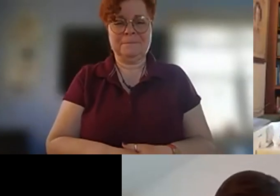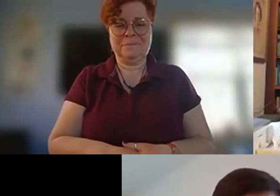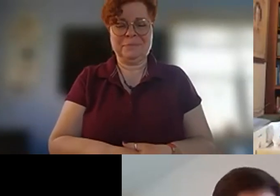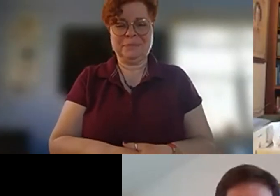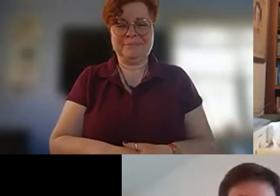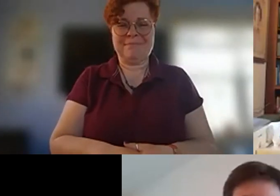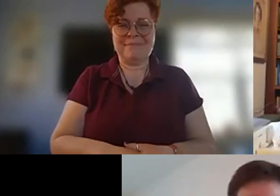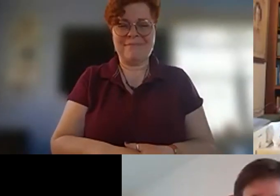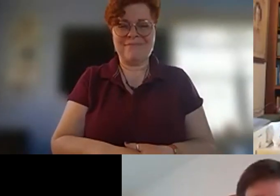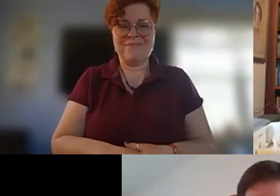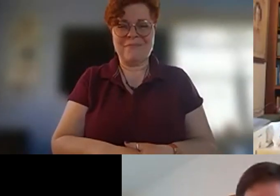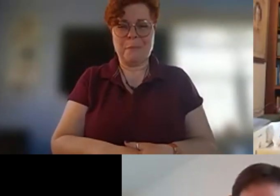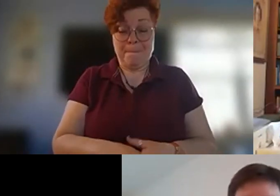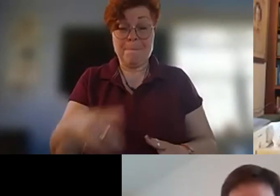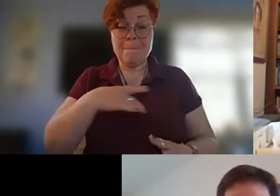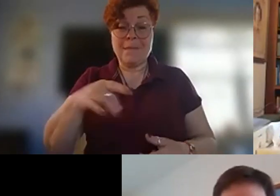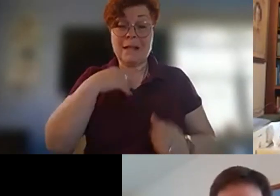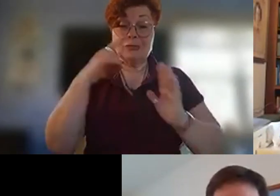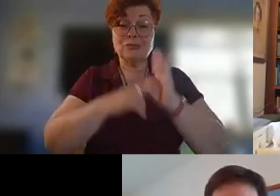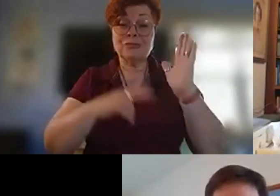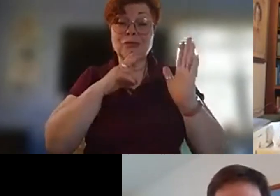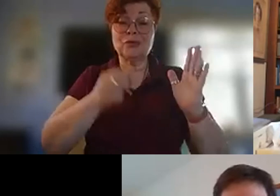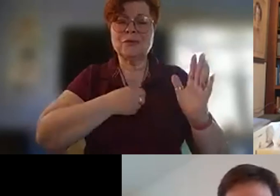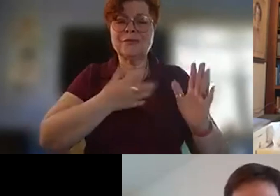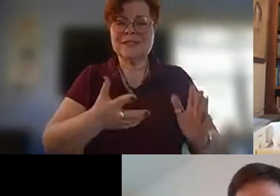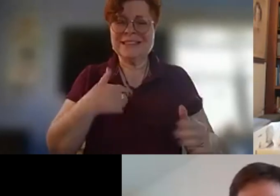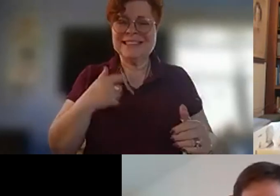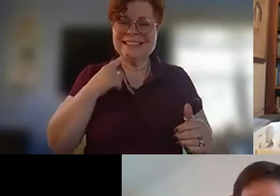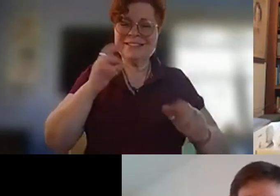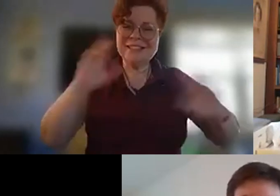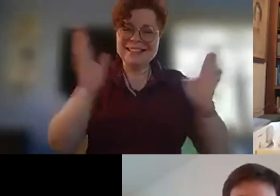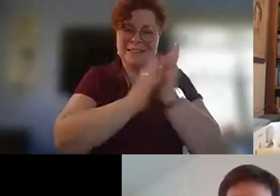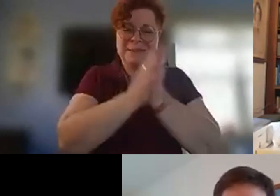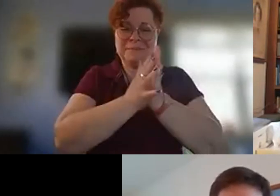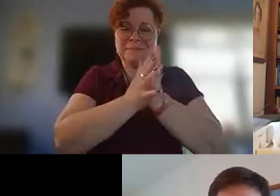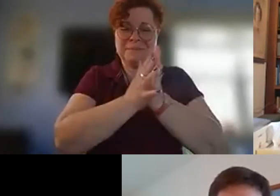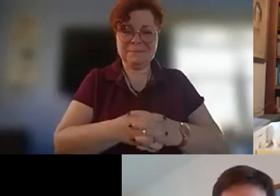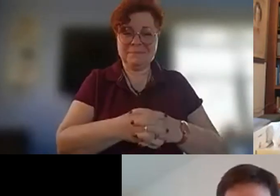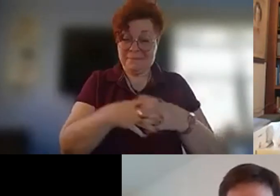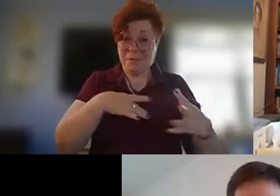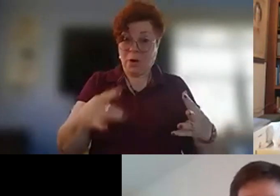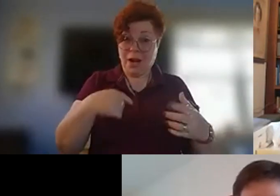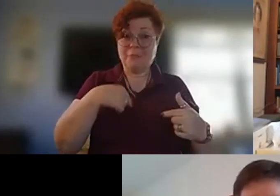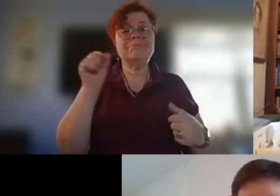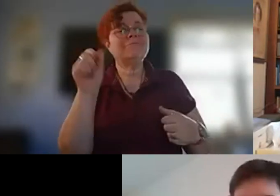would you would you like to read your poem or would you yeah i was i was just about to okay now would you like me to read it yes please